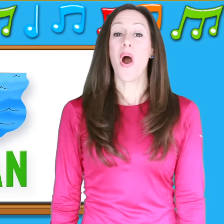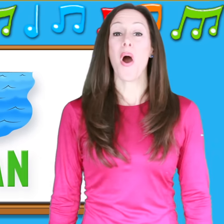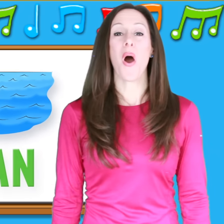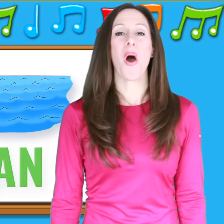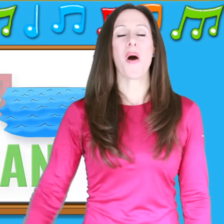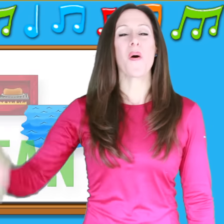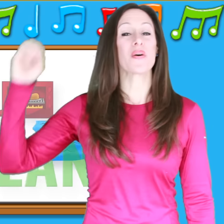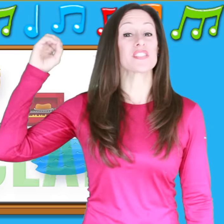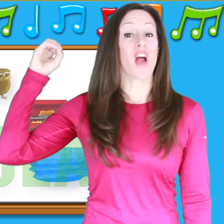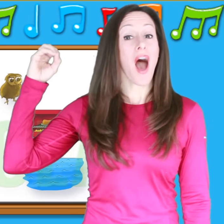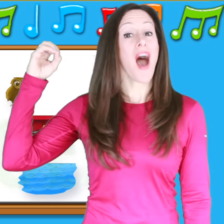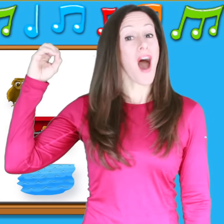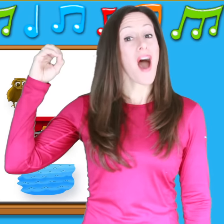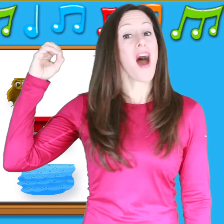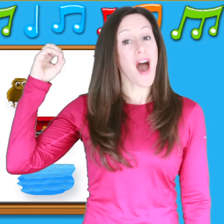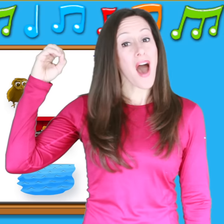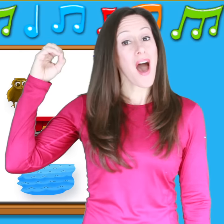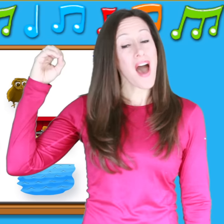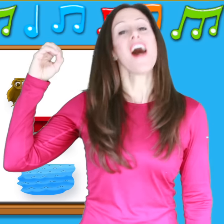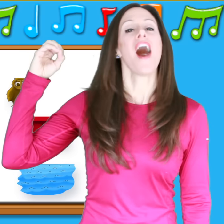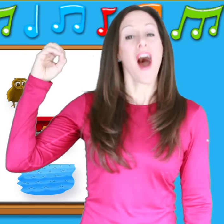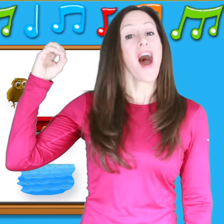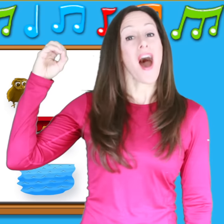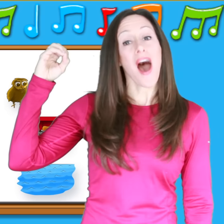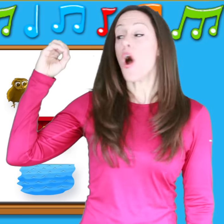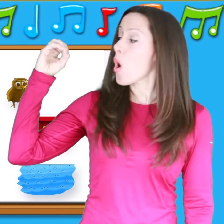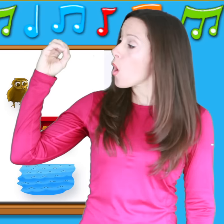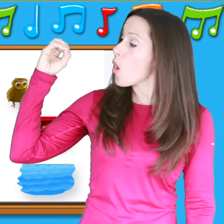is for A-A-A, A-A-O